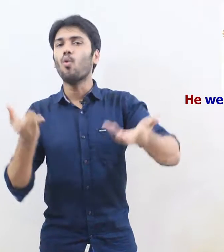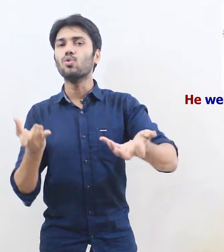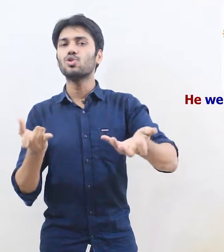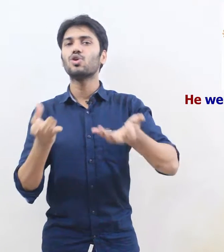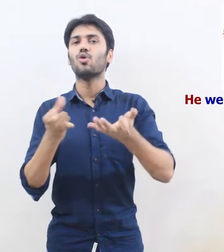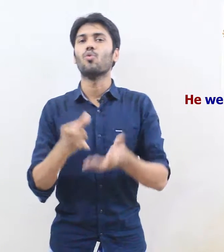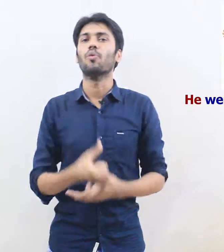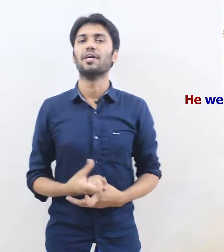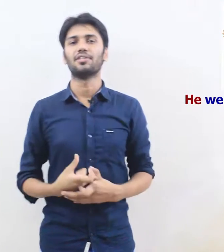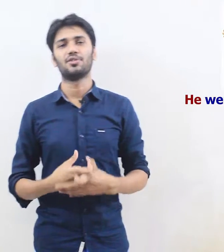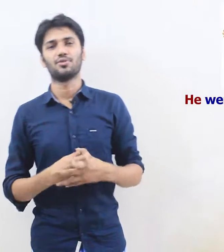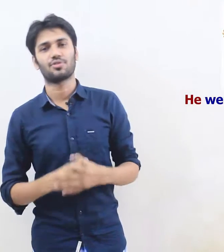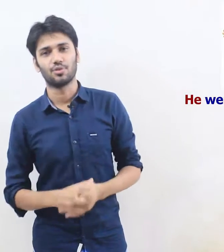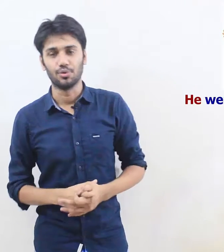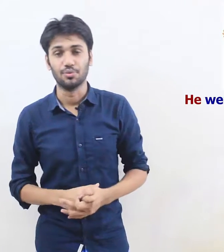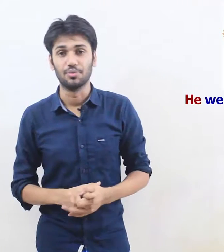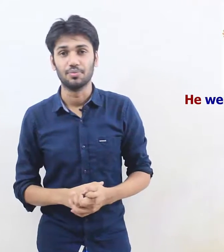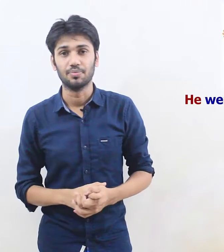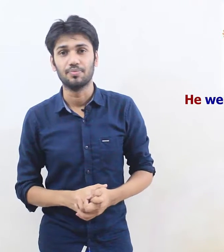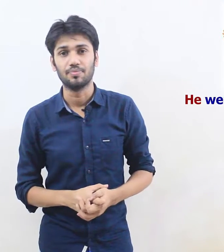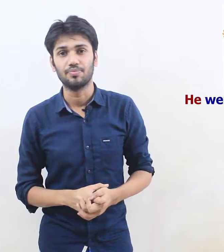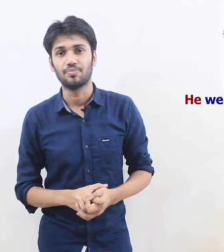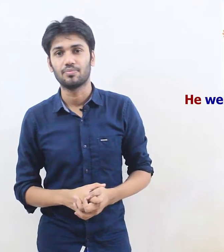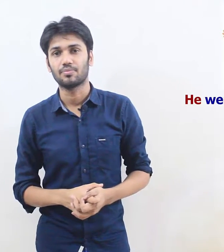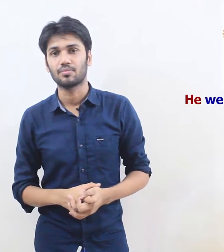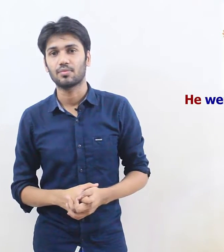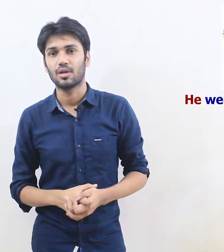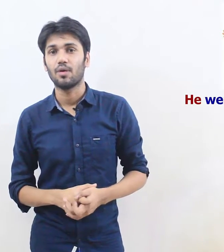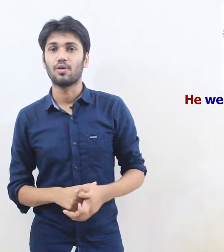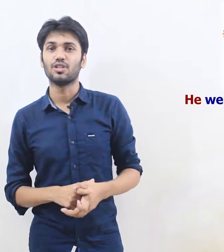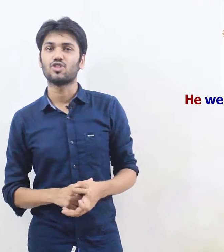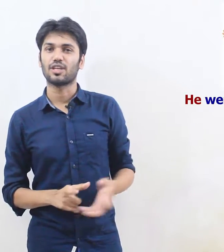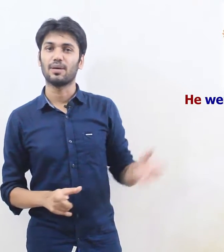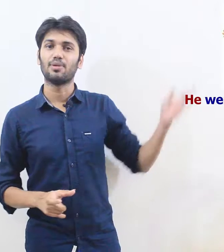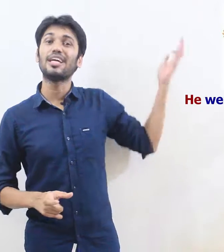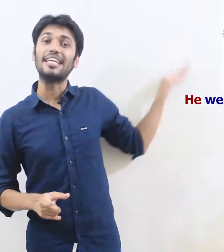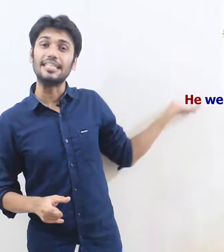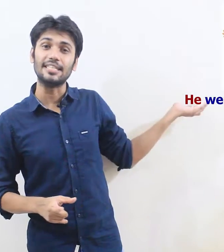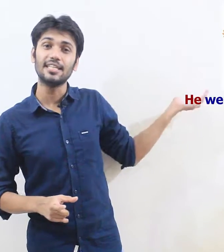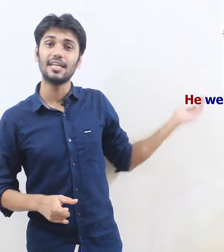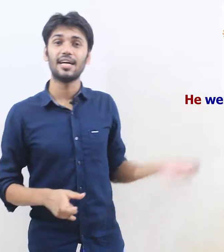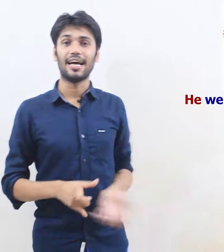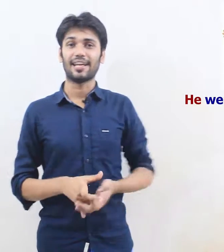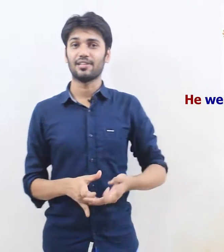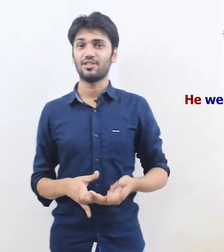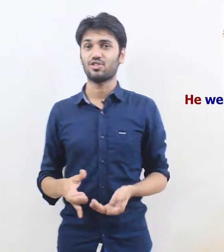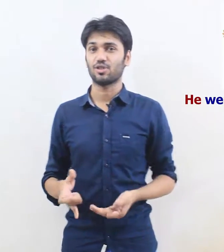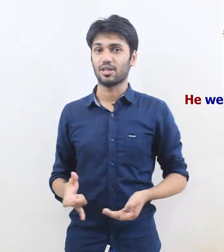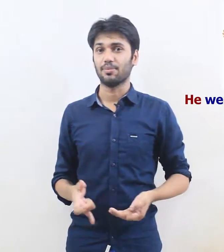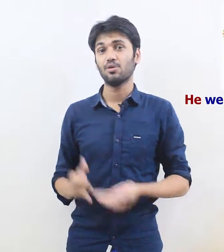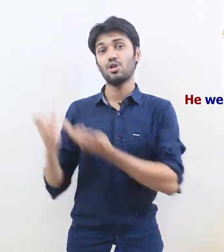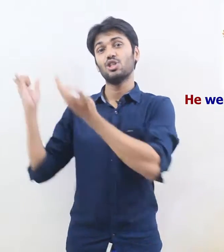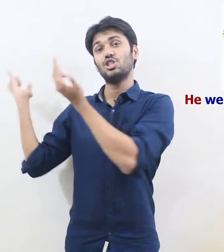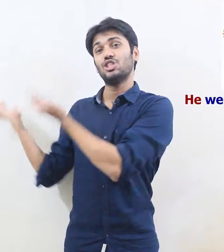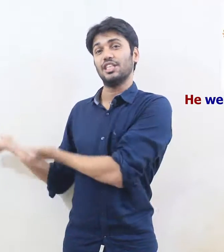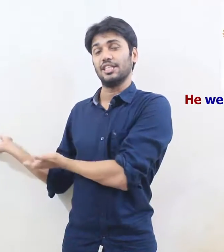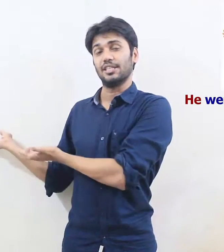both went to school one is talking about he another is talking about she